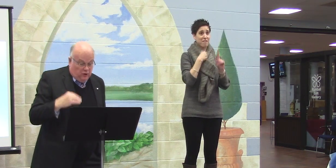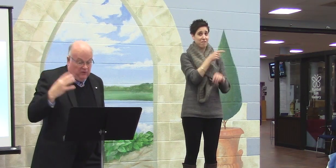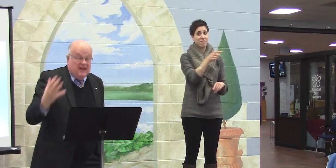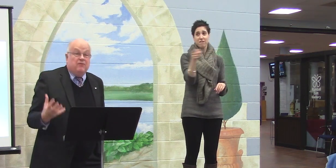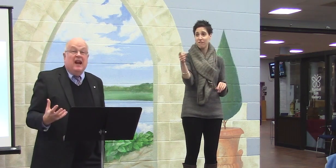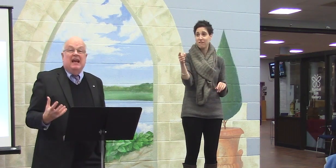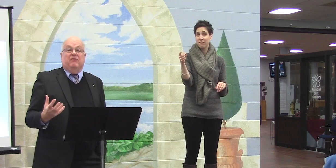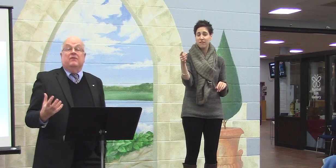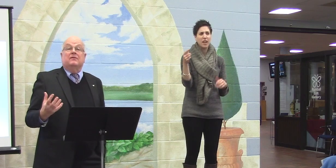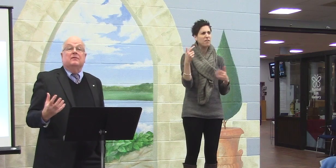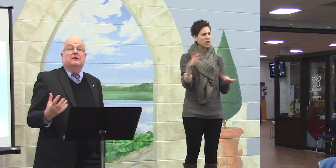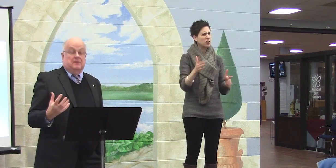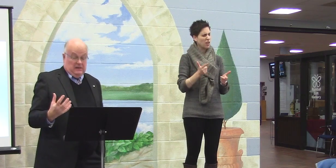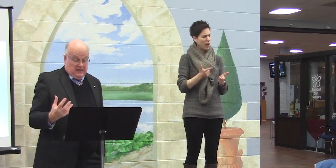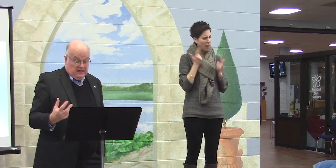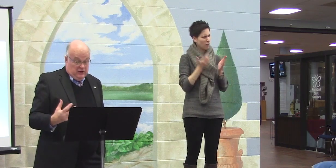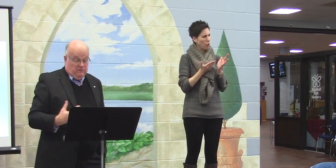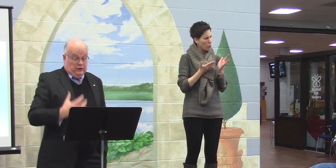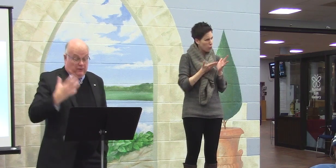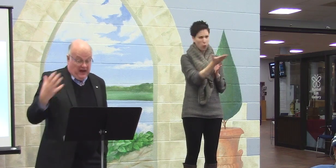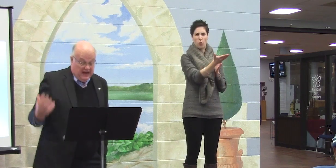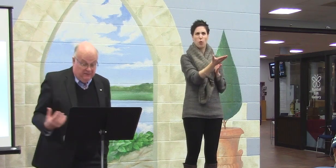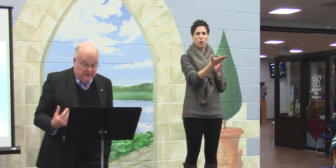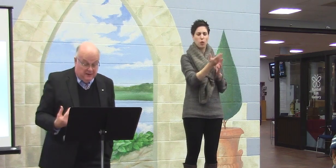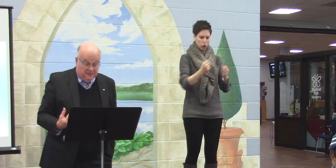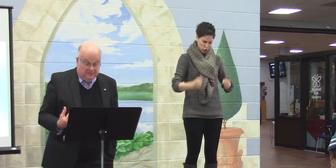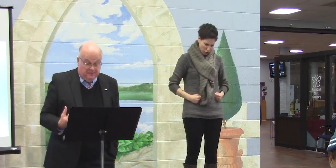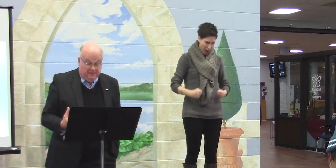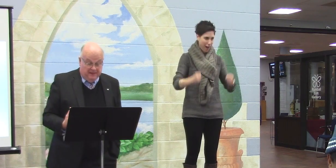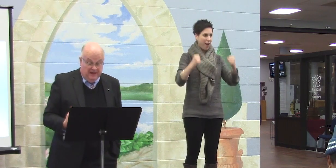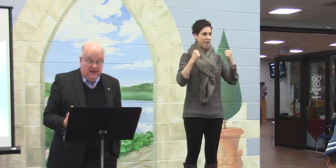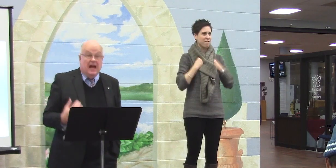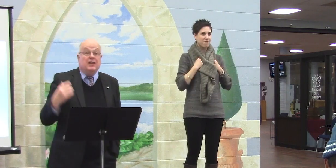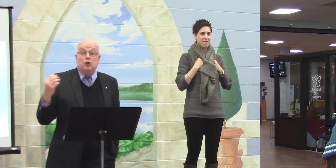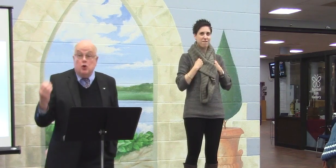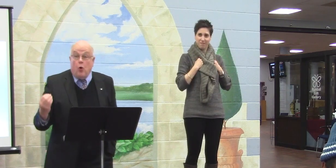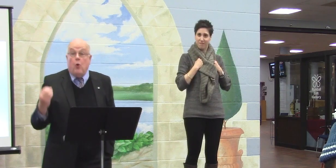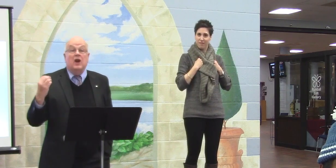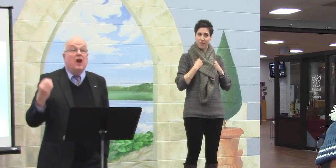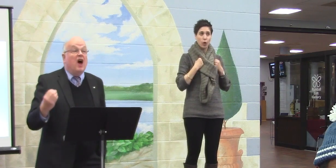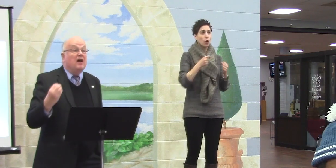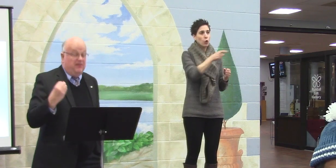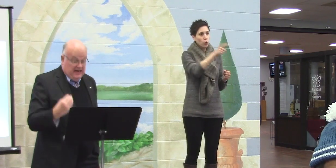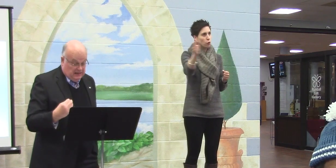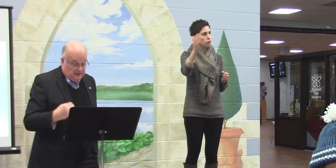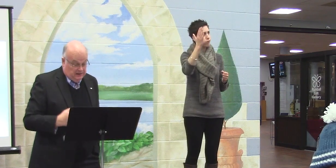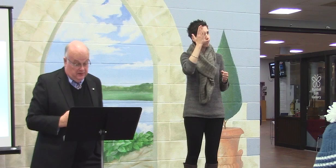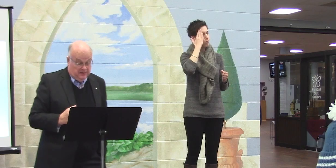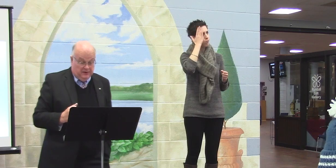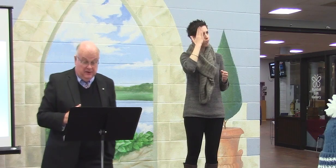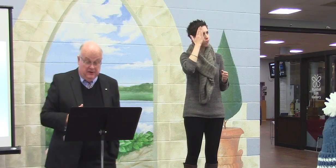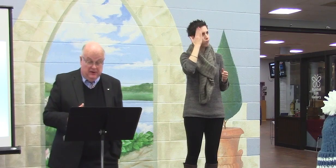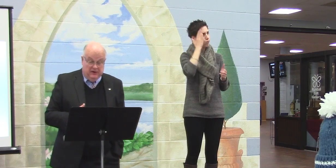You've lived life. You've survived. And you know a lot of things.